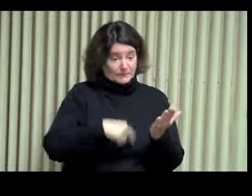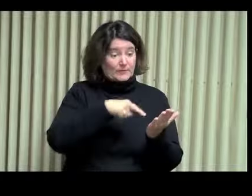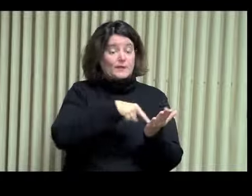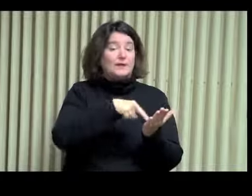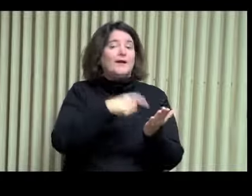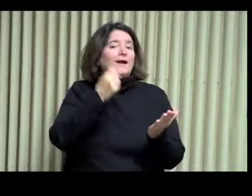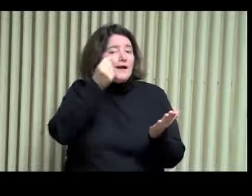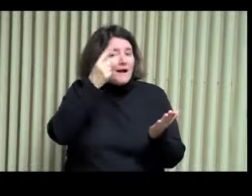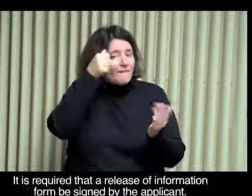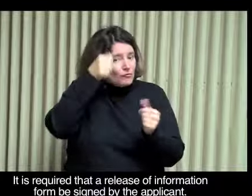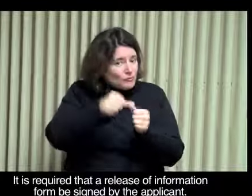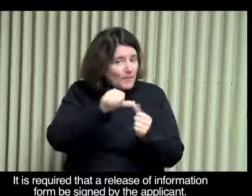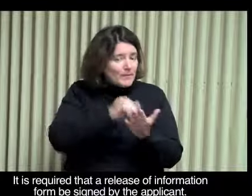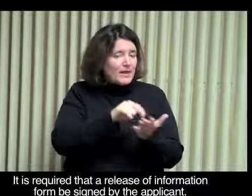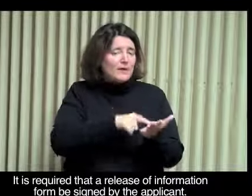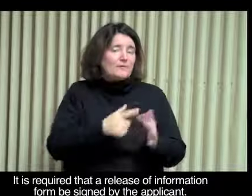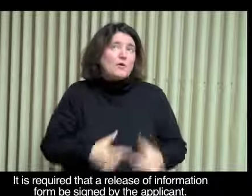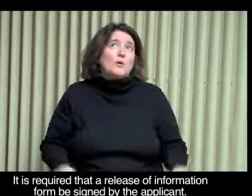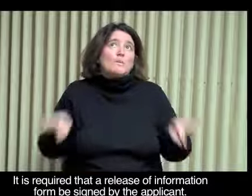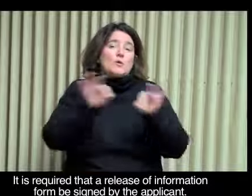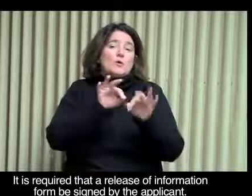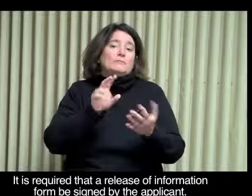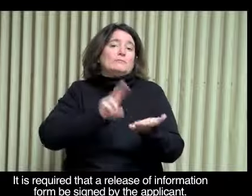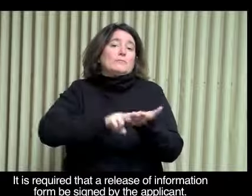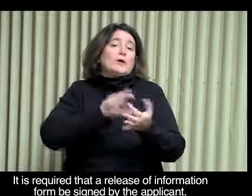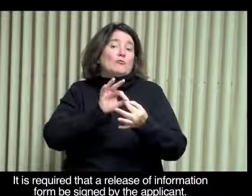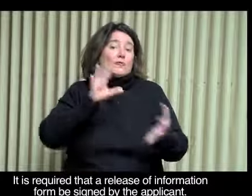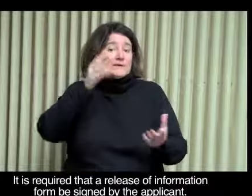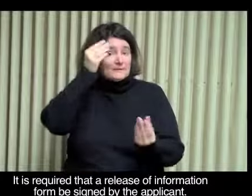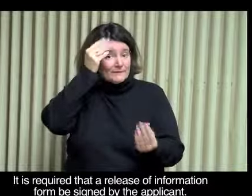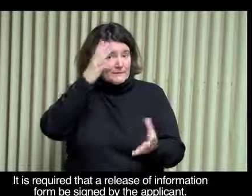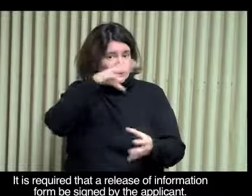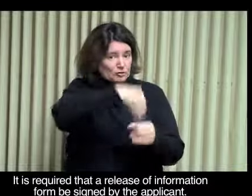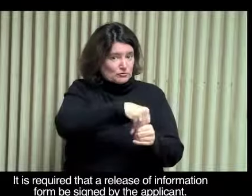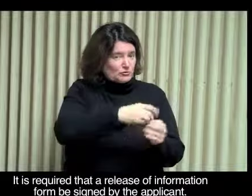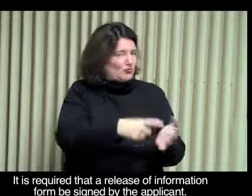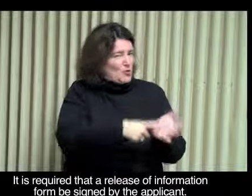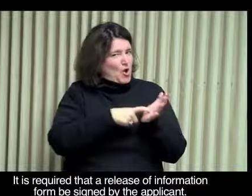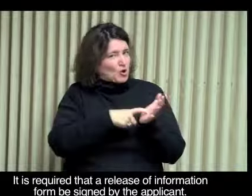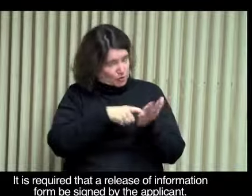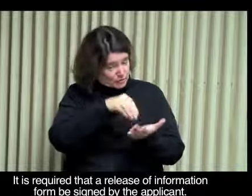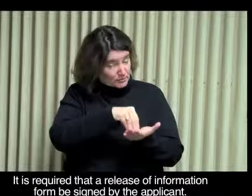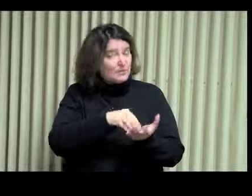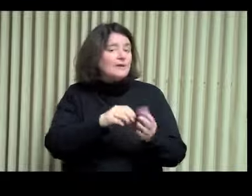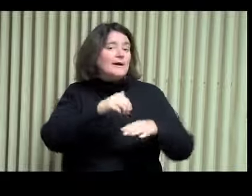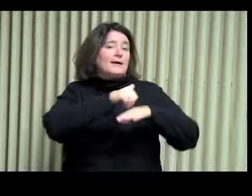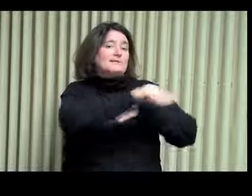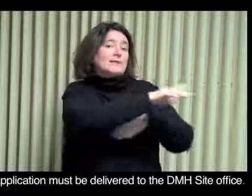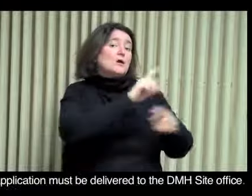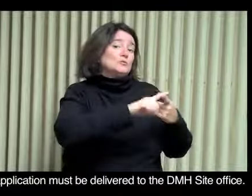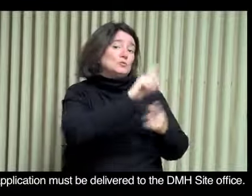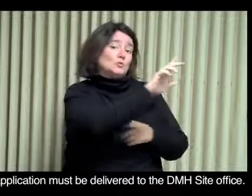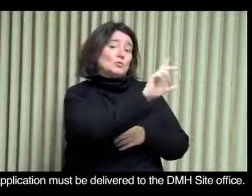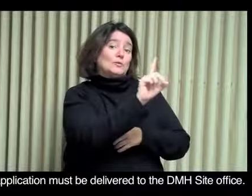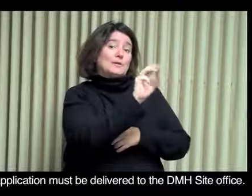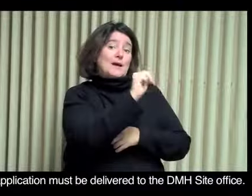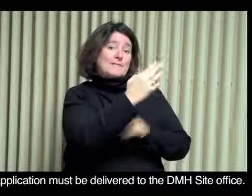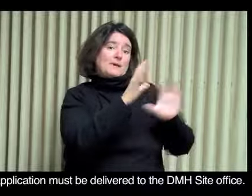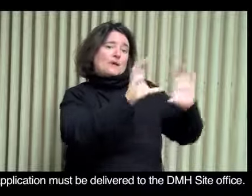It is required that a release of information form be signed by the applicant. The application must be delivered